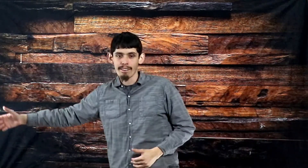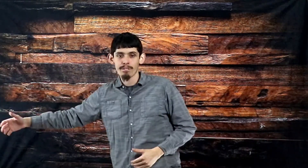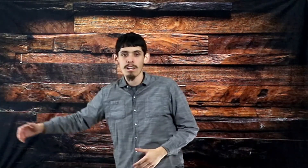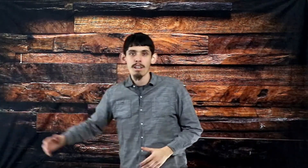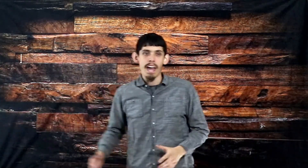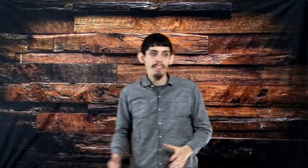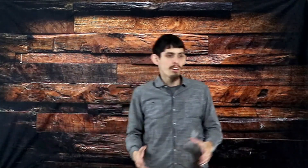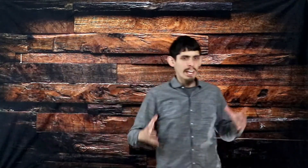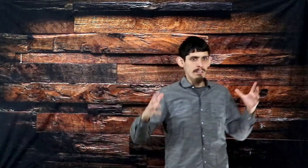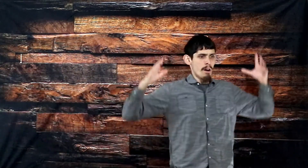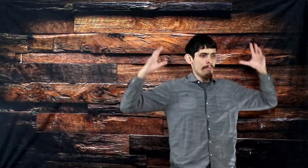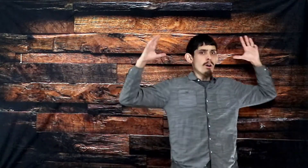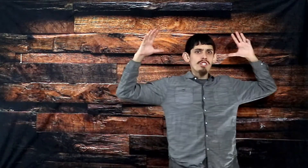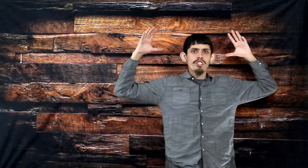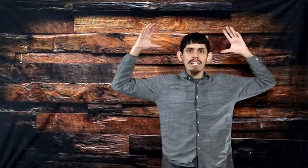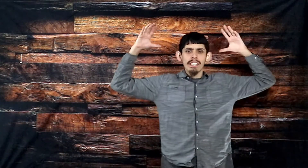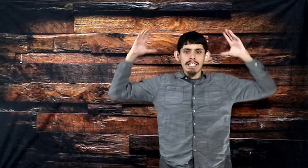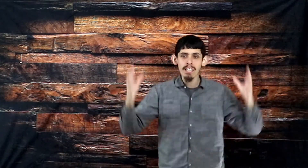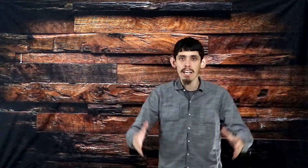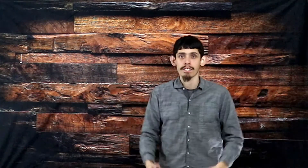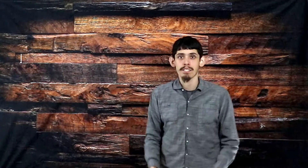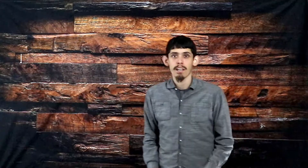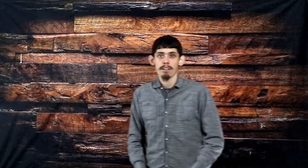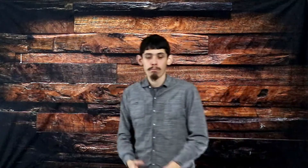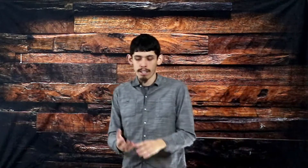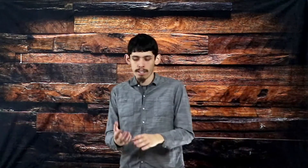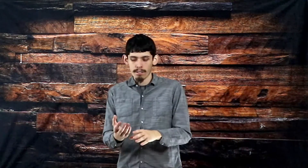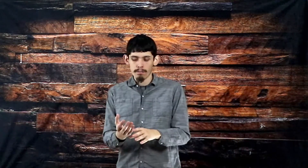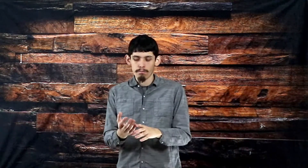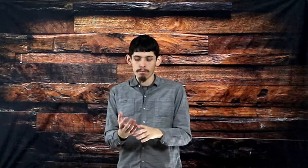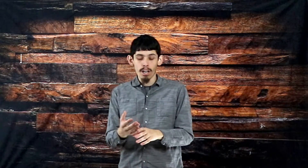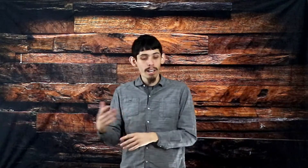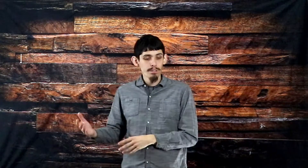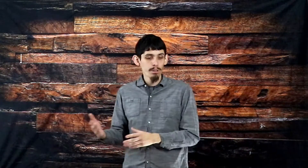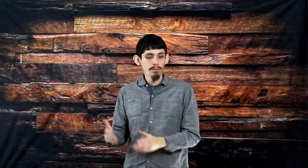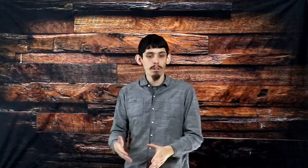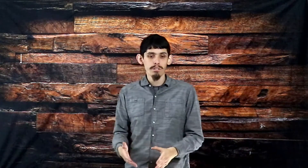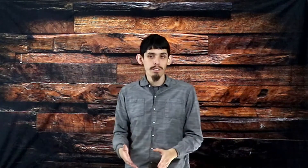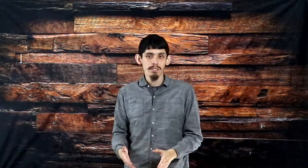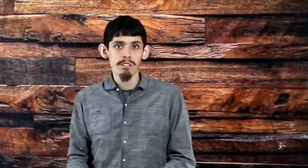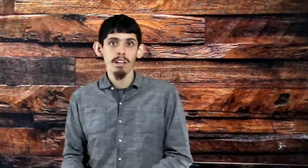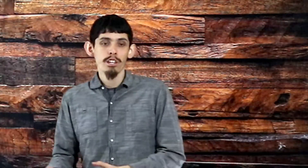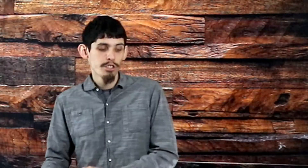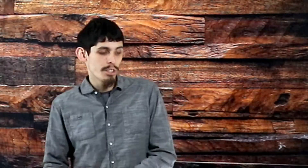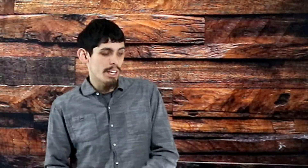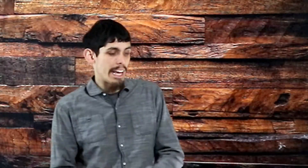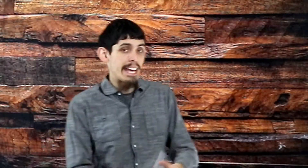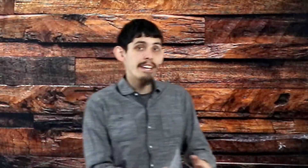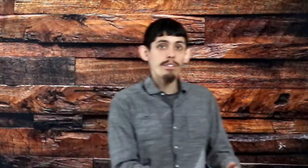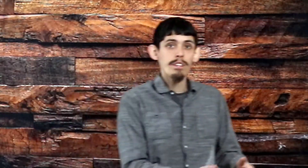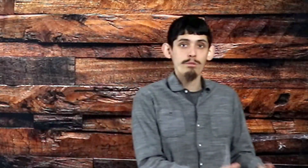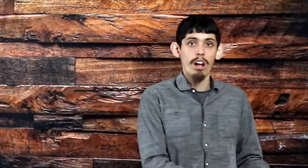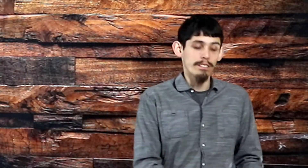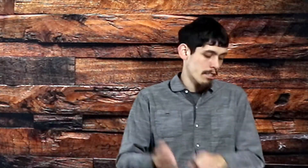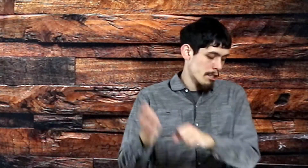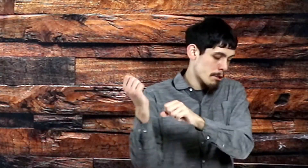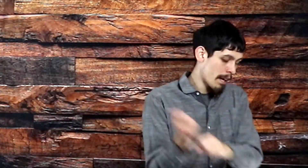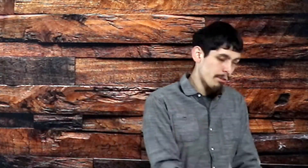And they're like, Moses, you're going to kill us. But God told Moses to hit this rock, to smite the